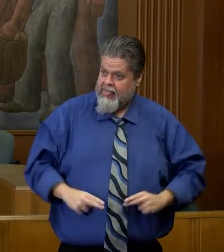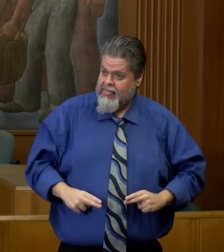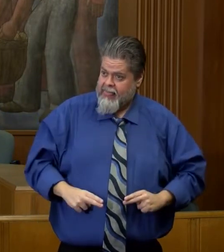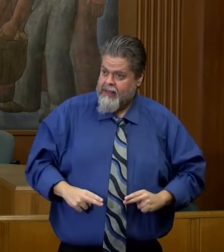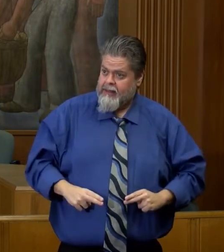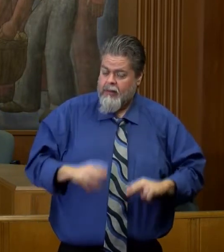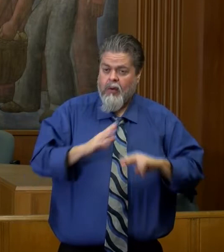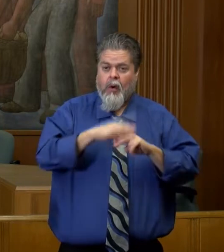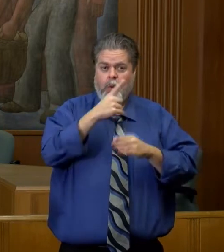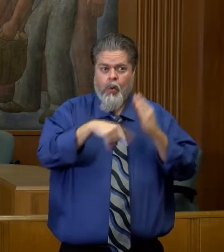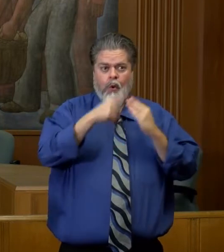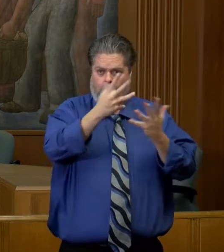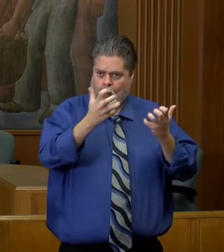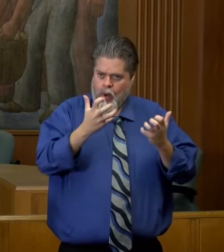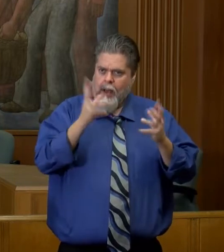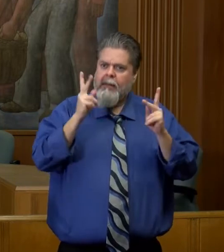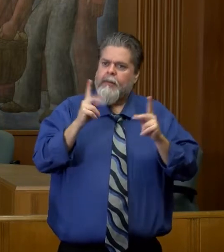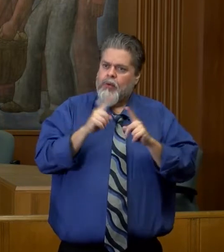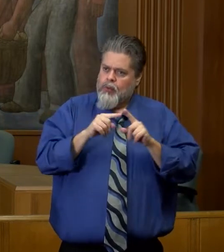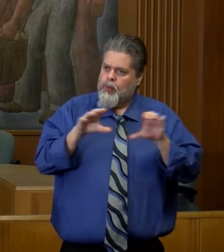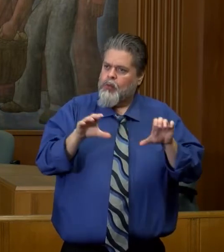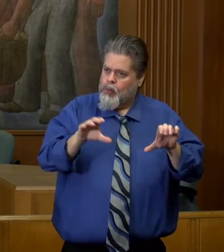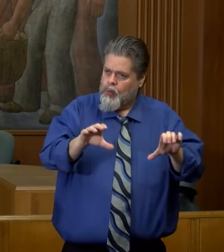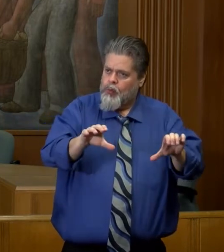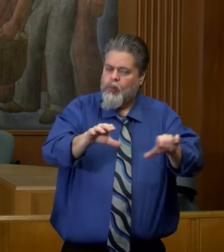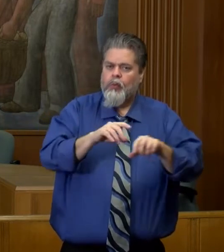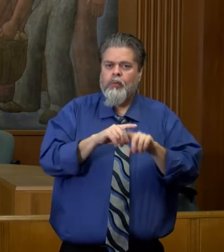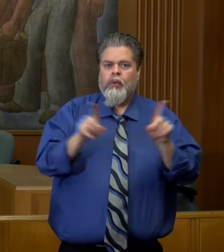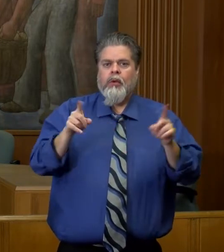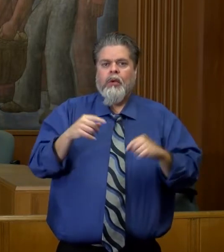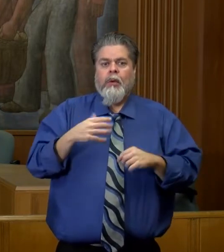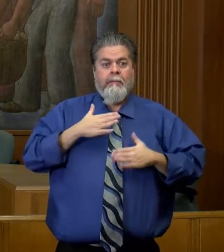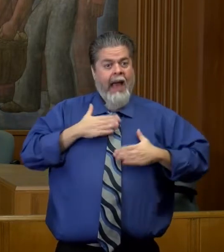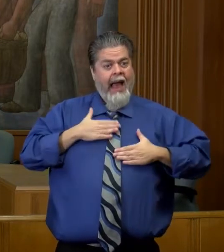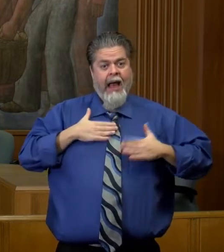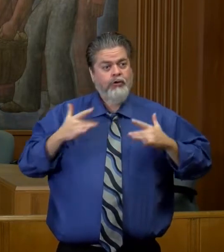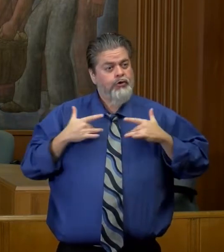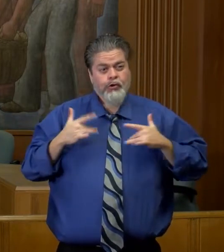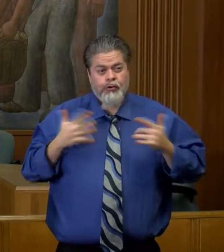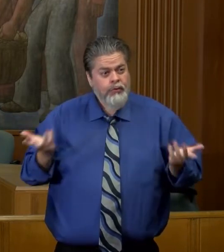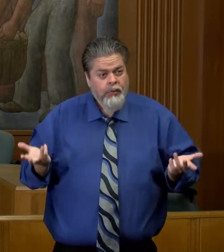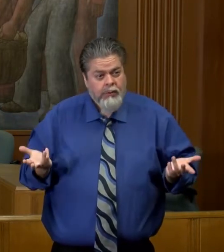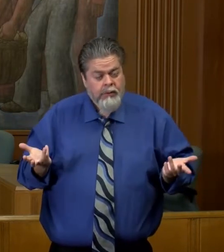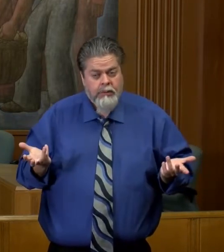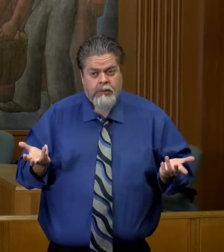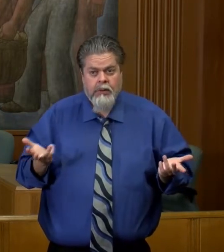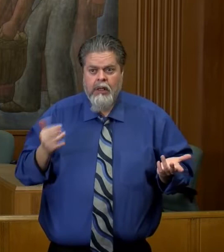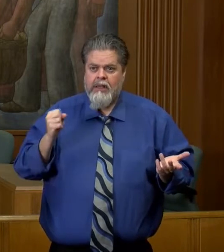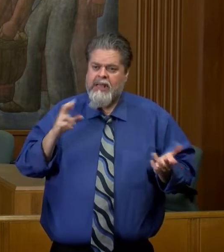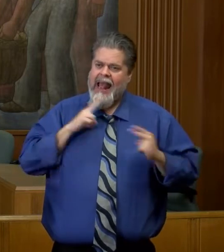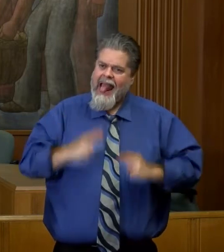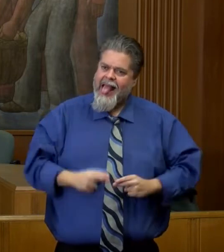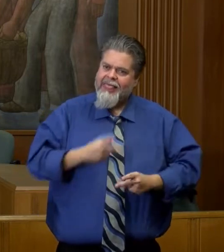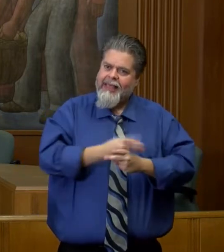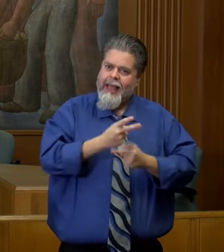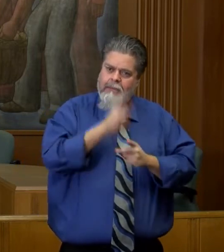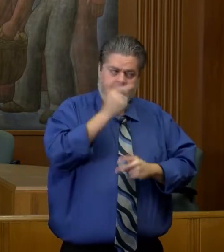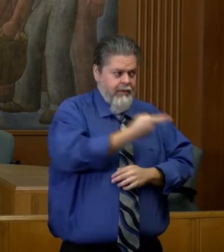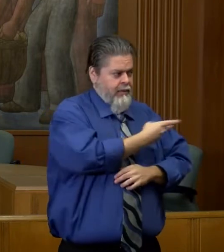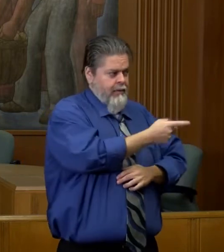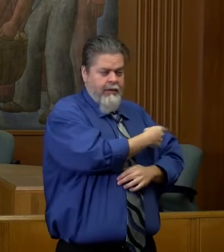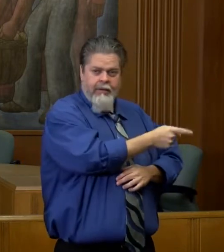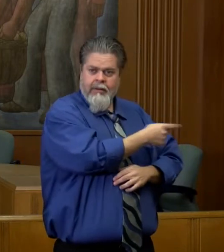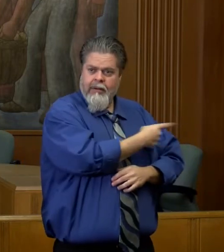measures they want people to continue to take. My concern, quite honestly, is for our health care partners right here.